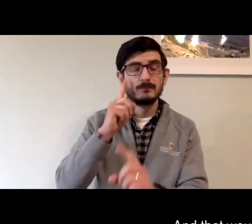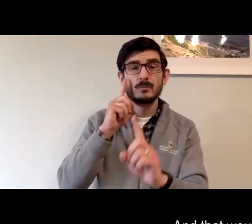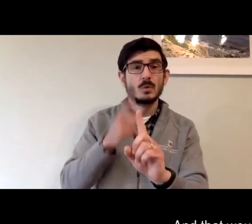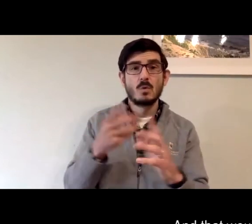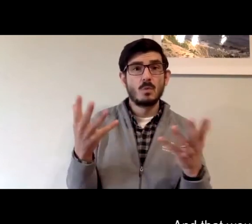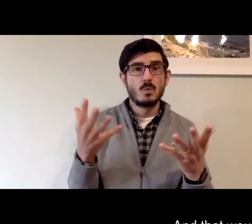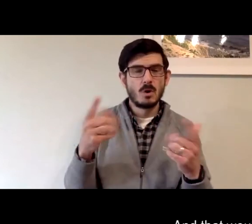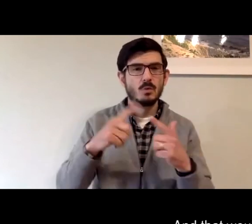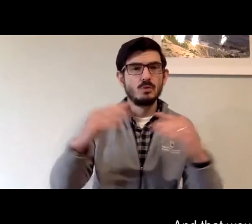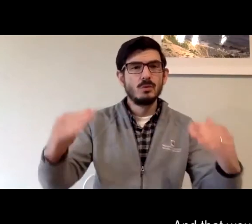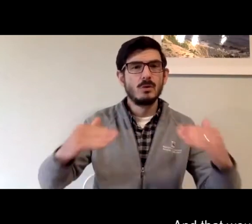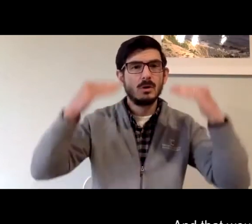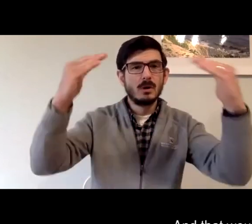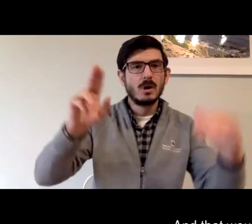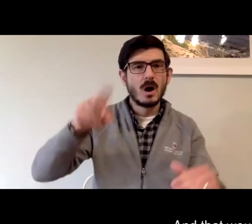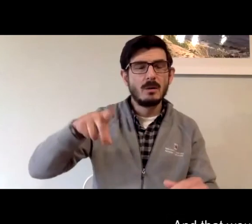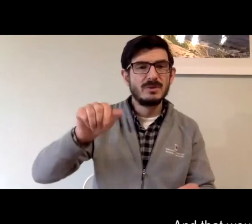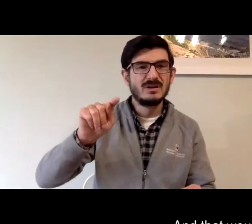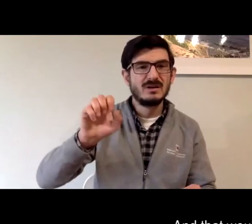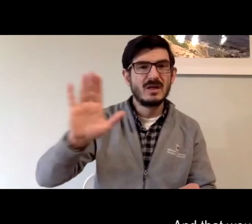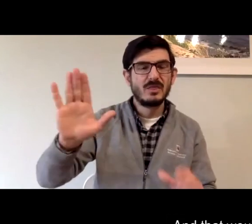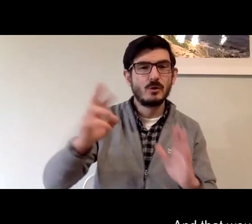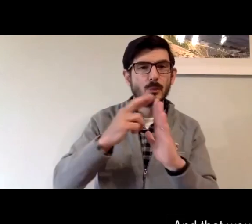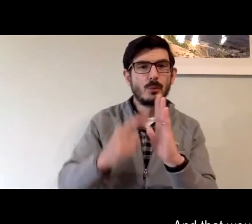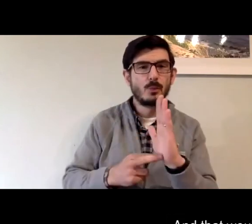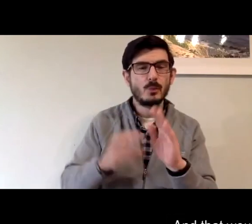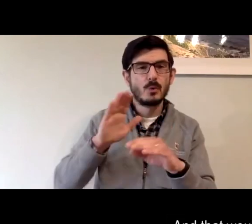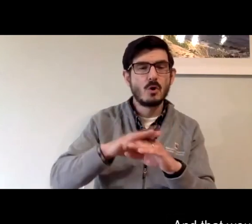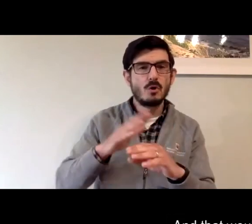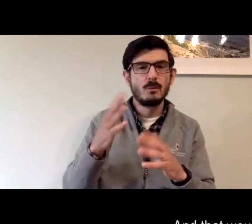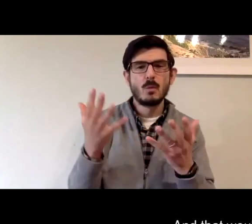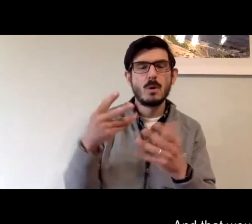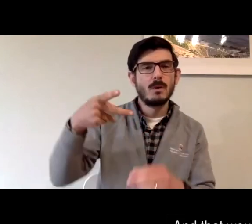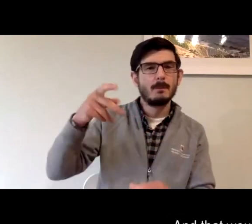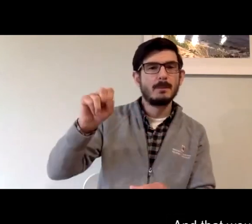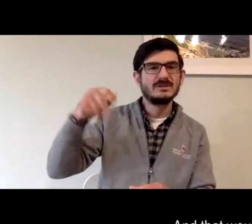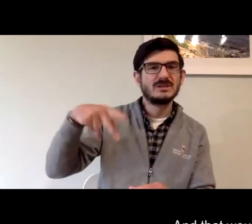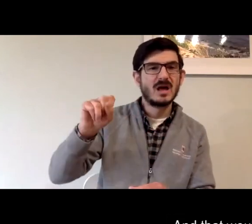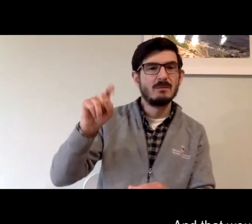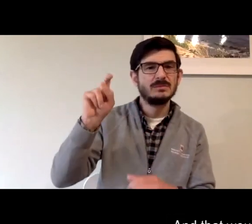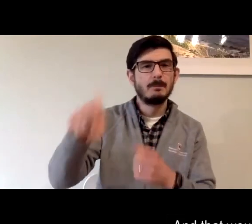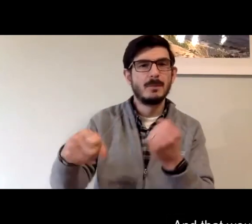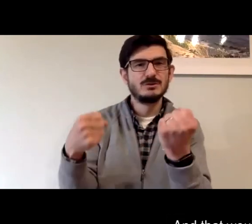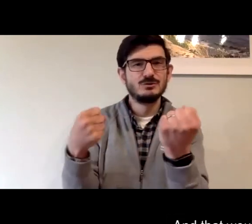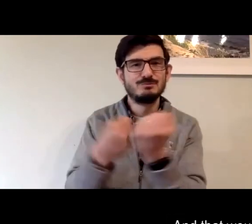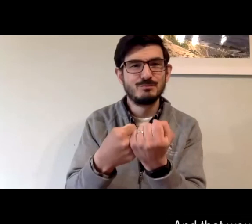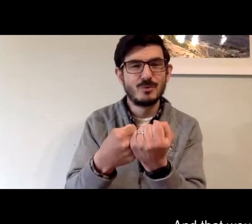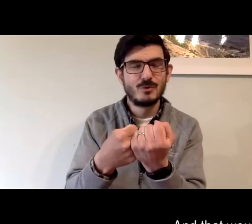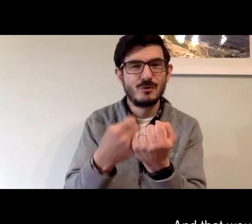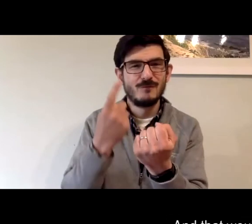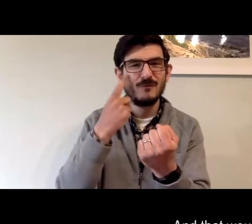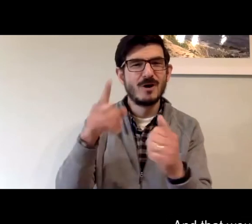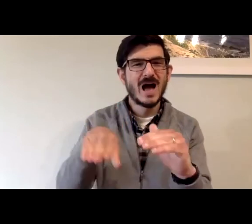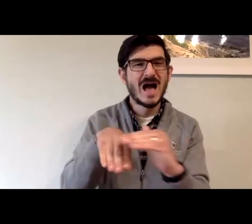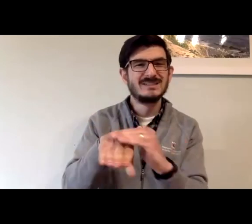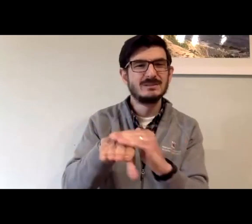in ANPRM. And that would update their rules with respect to PSAPs